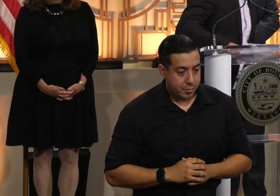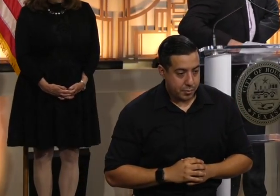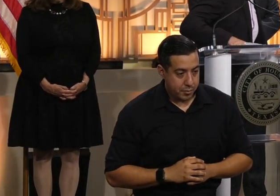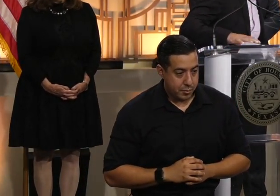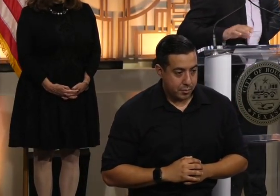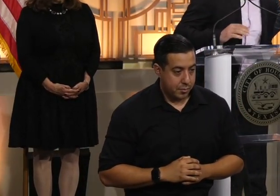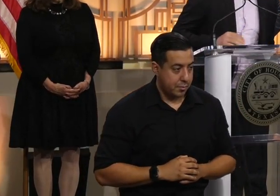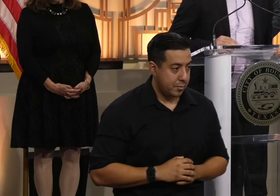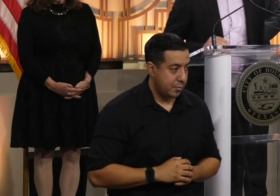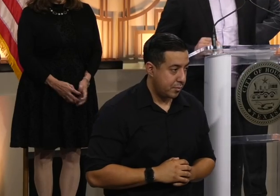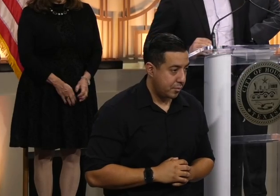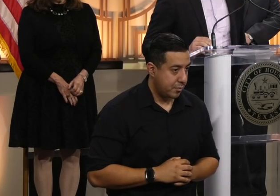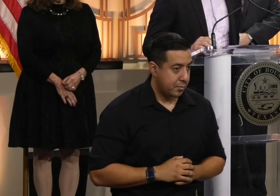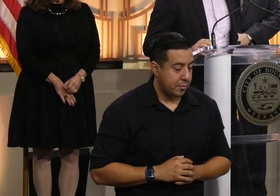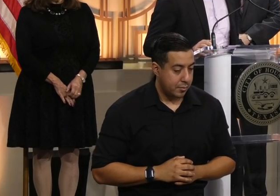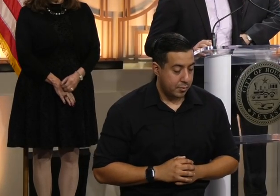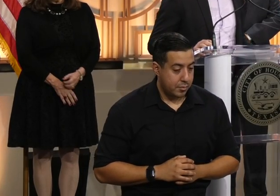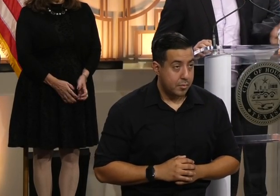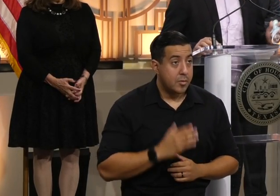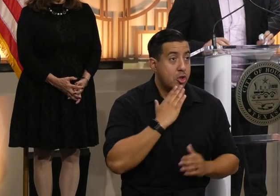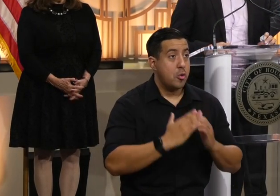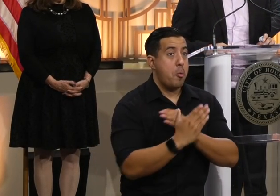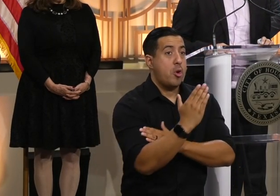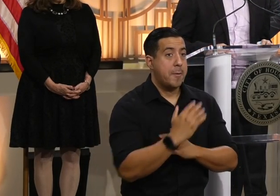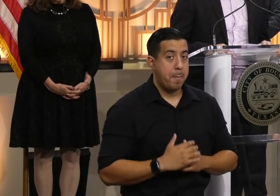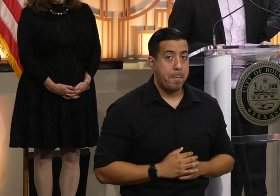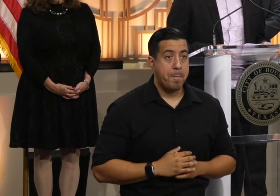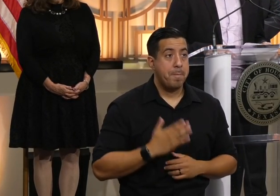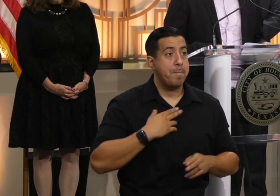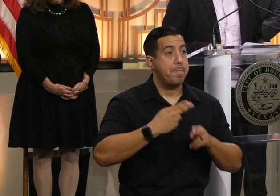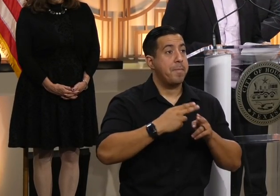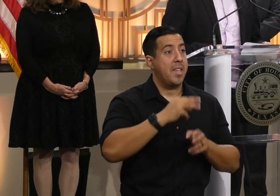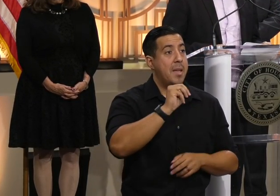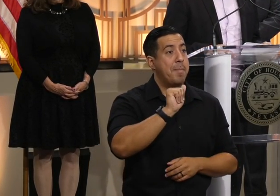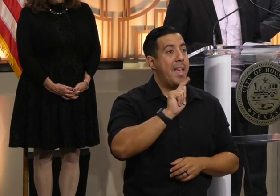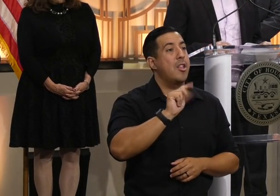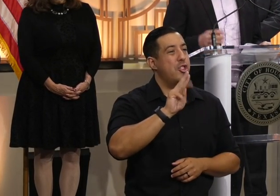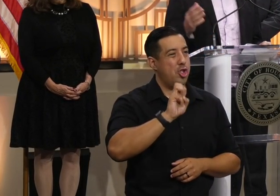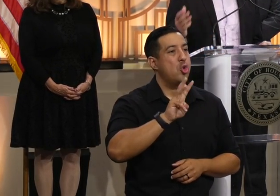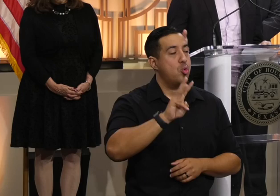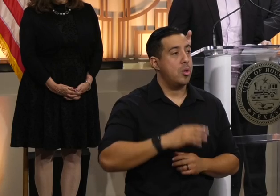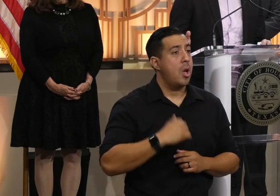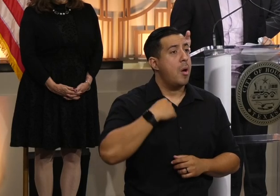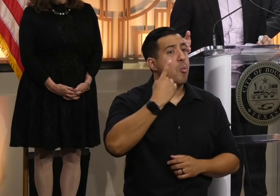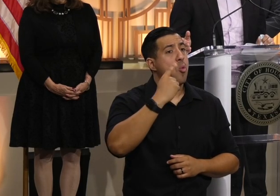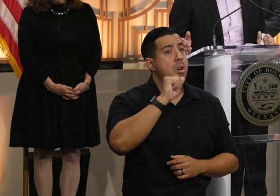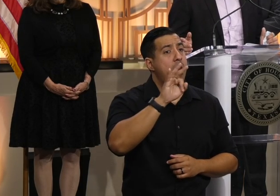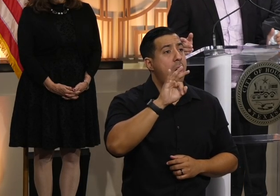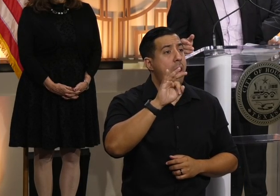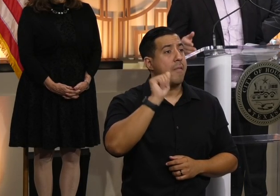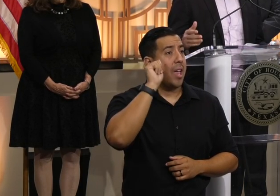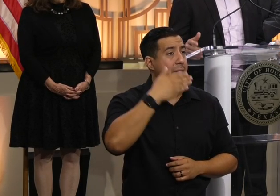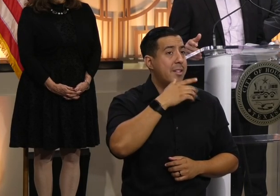Thank you, Mayor. Good morning. My name is Matthew Abid, and I'm one of the Afghan refugees